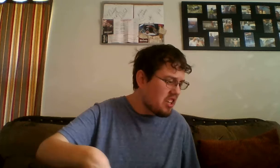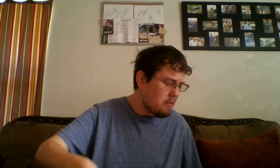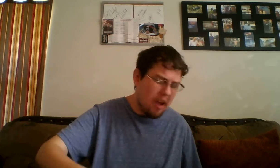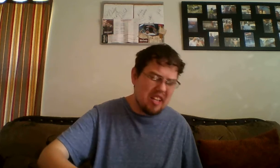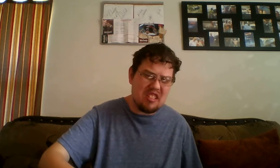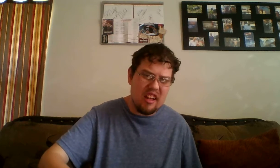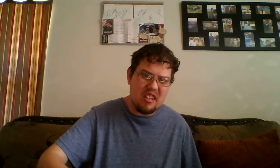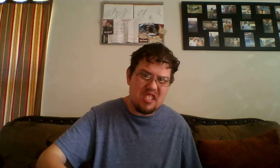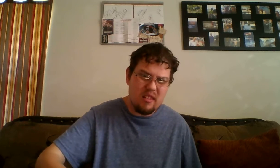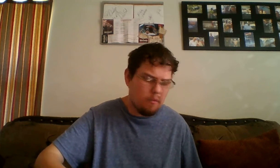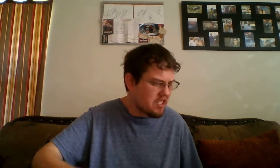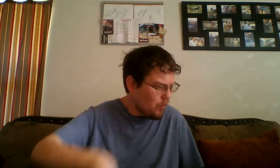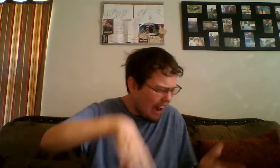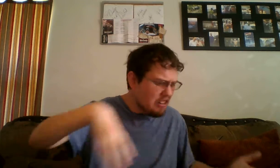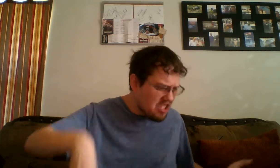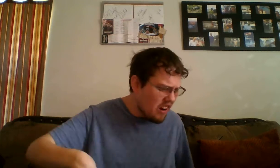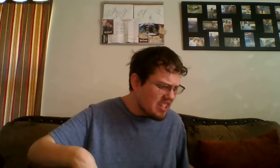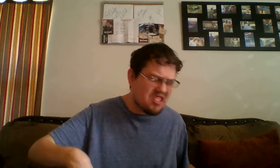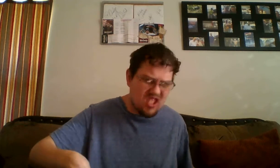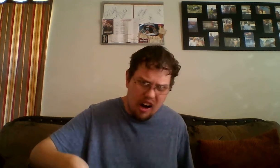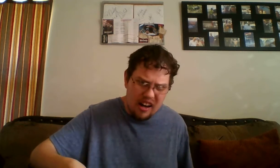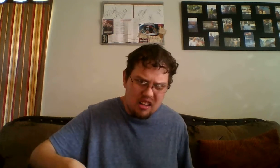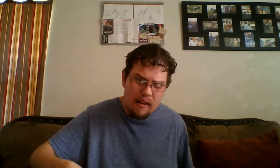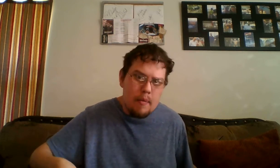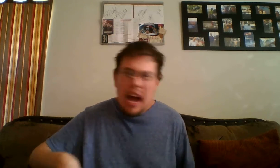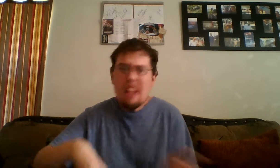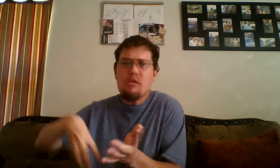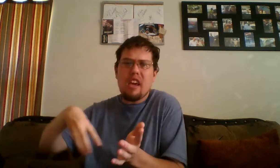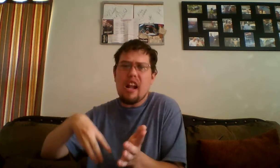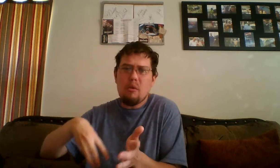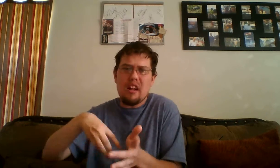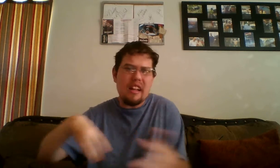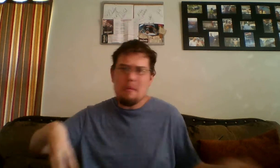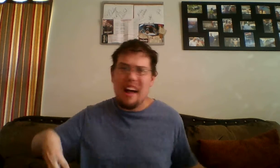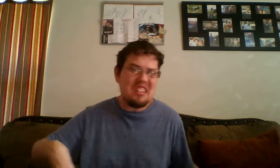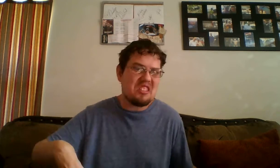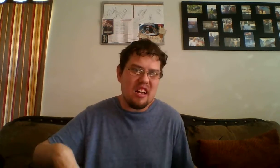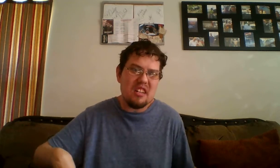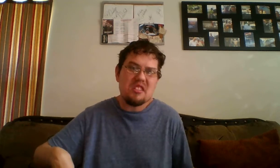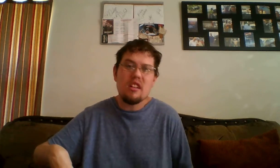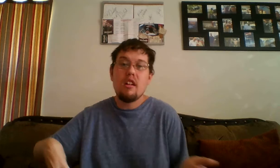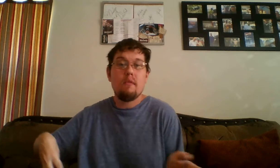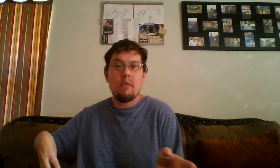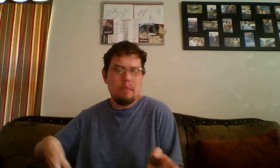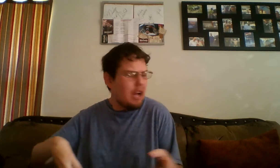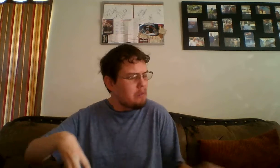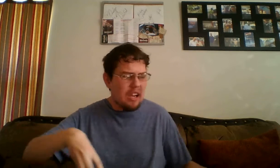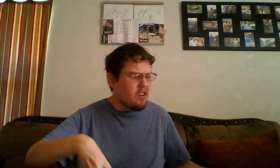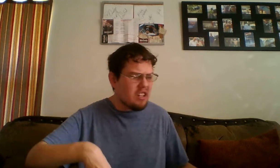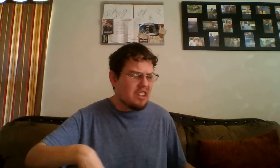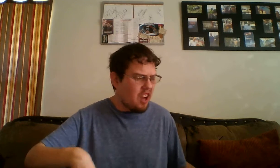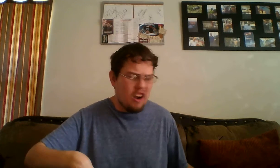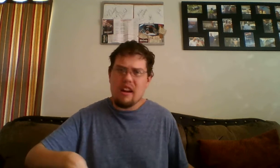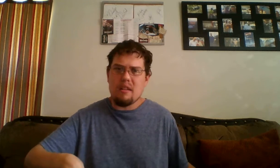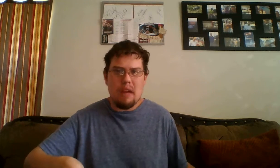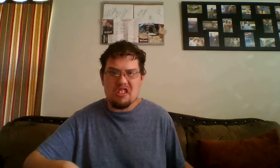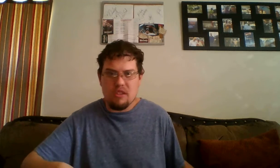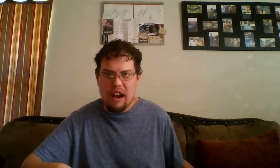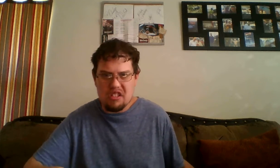didn't make sense. Survivor Series sucked. I don't care what anybody says. But, I'm not going on a tirade about the Survivor